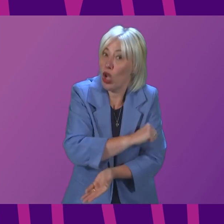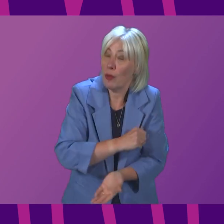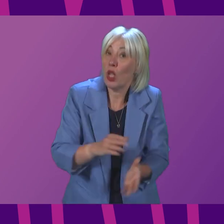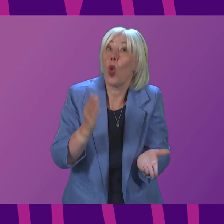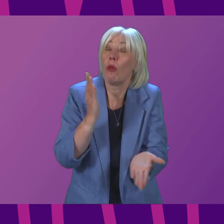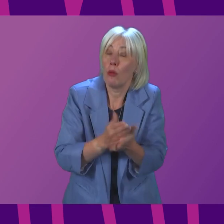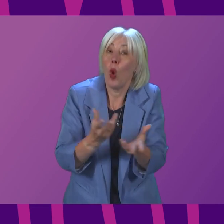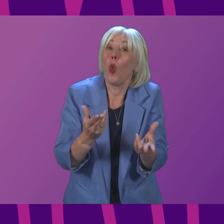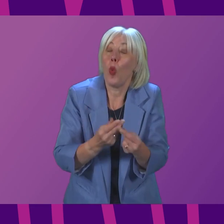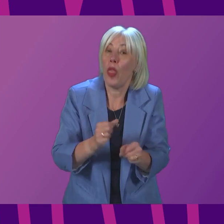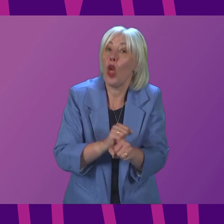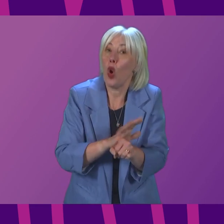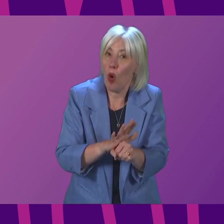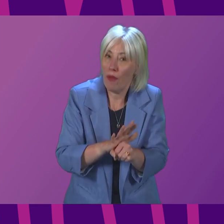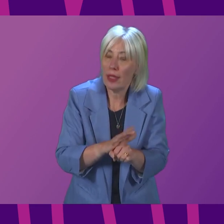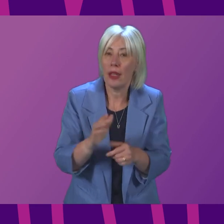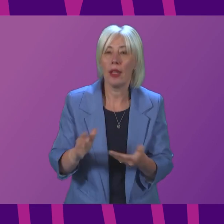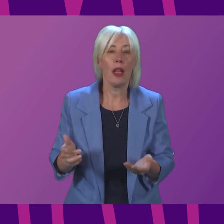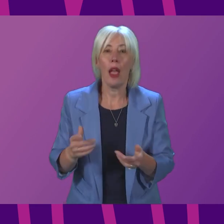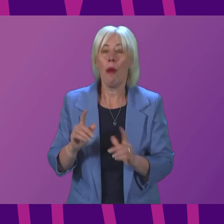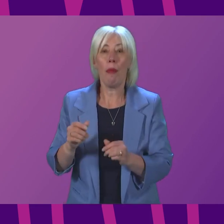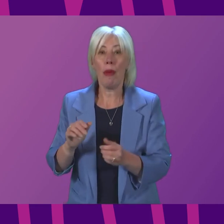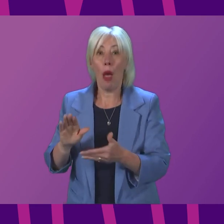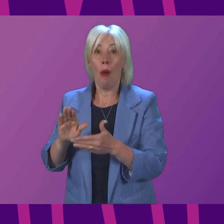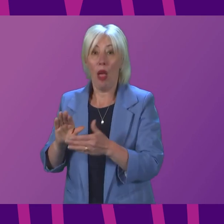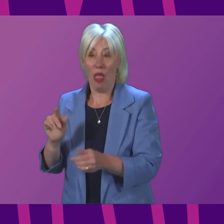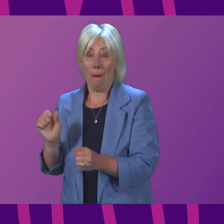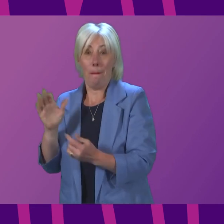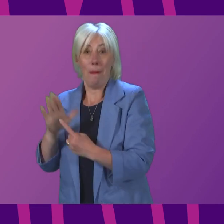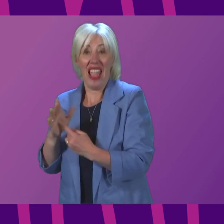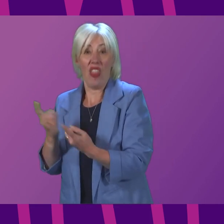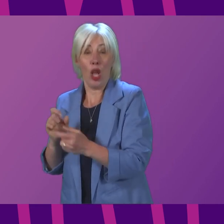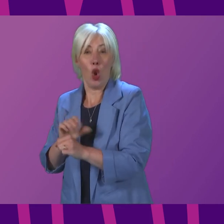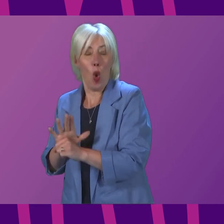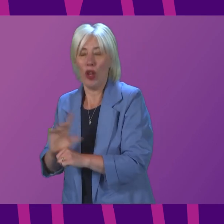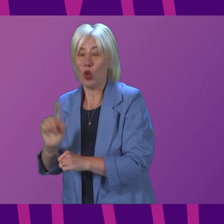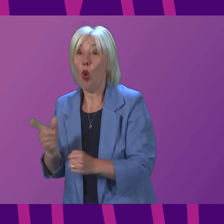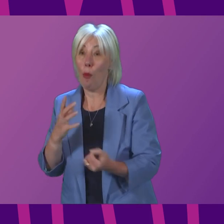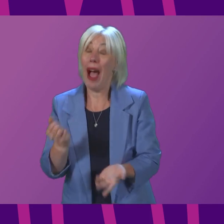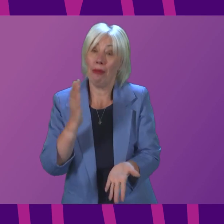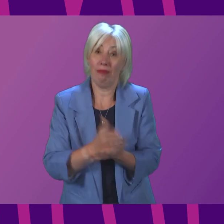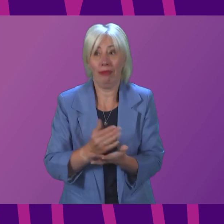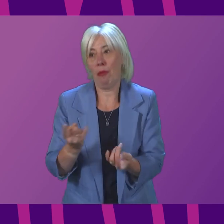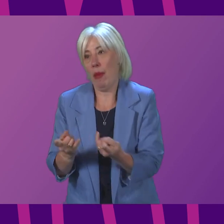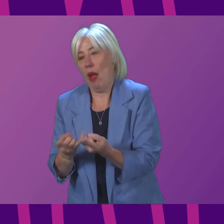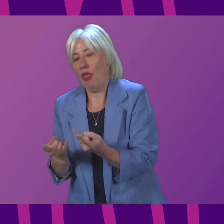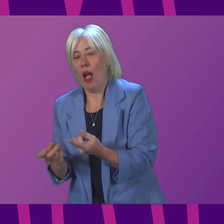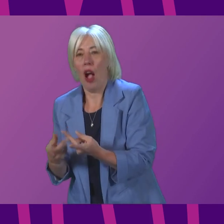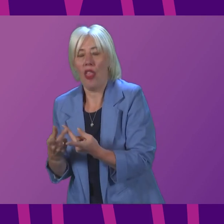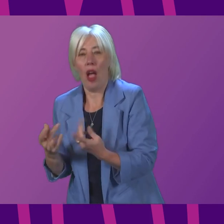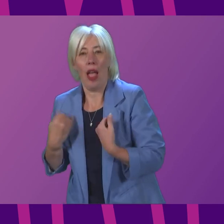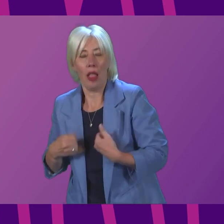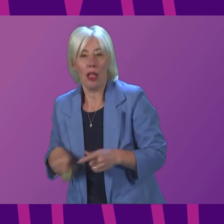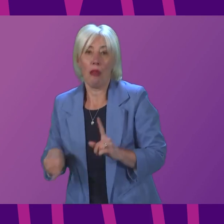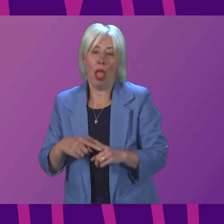COVID. They will not all be in hospital because of COVID, but they are in hospital with COVID and that brings additional challenges.